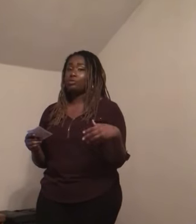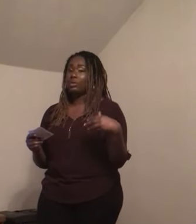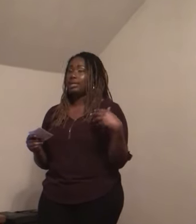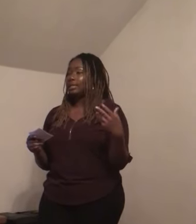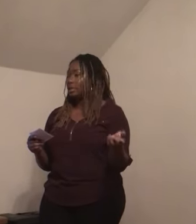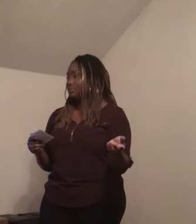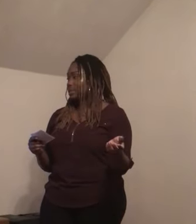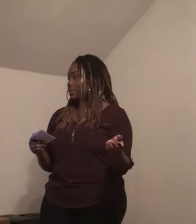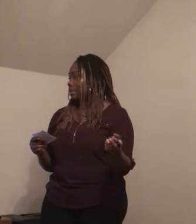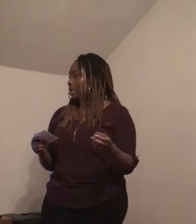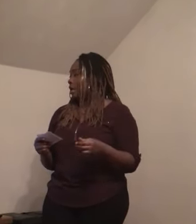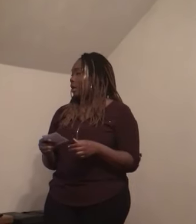read lips.